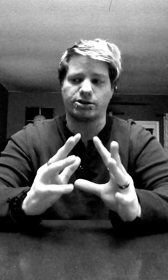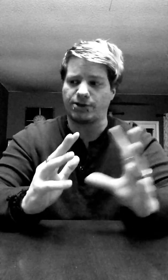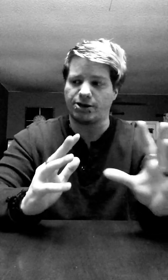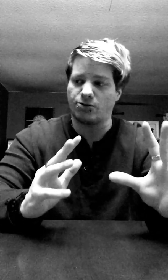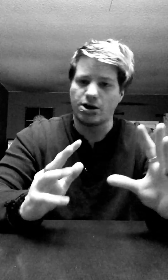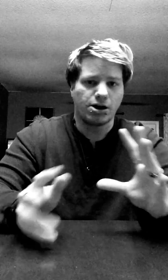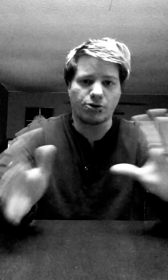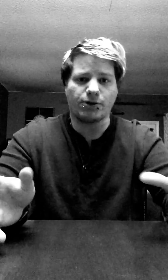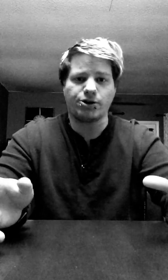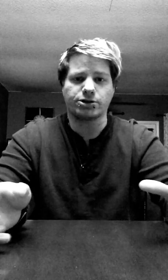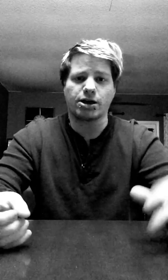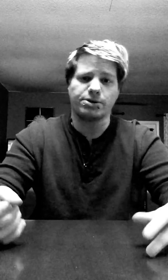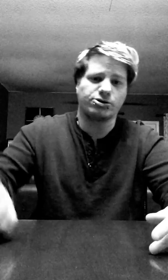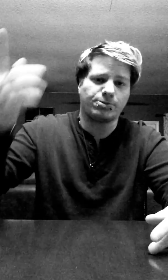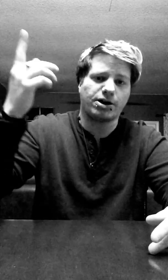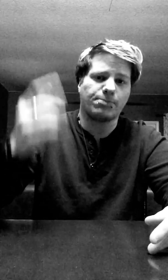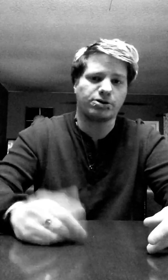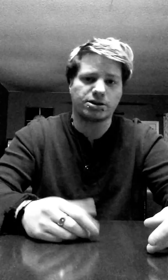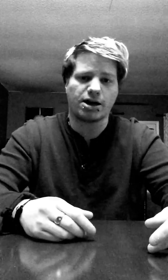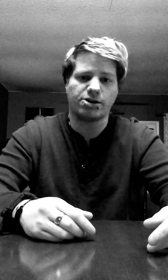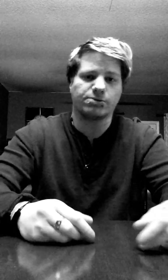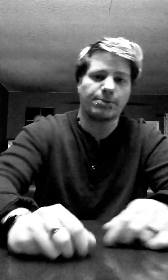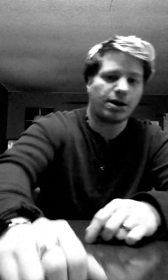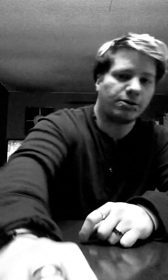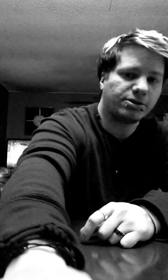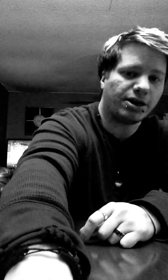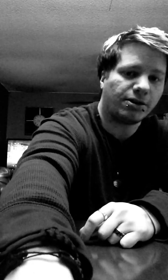this video. More videos to come as soon as God puts ideas in my mind. See ya.